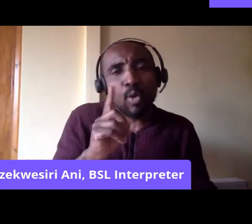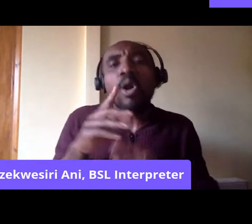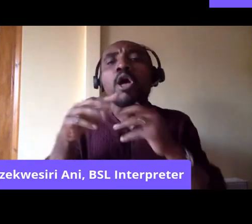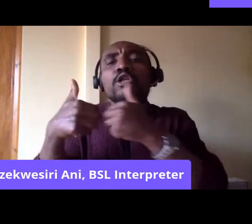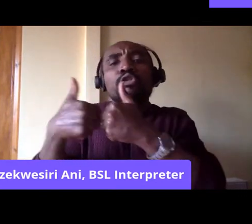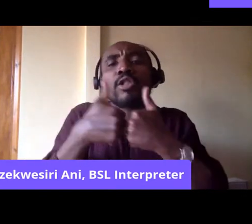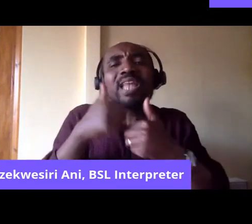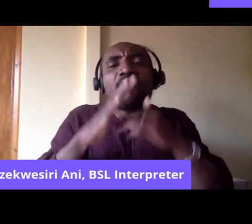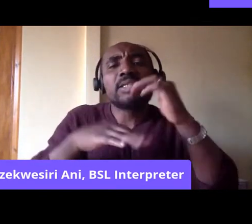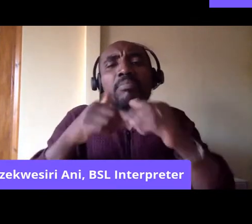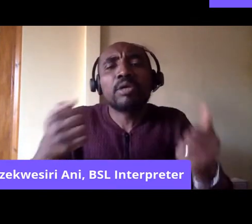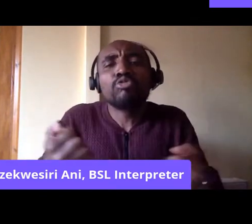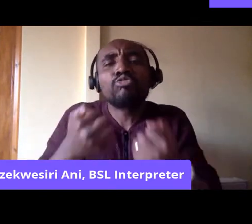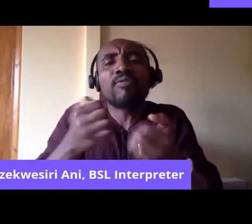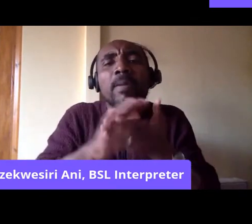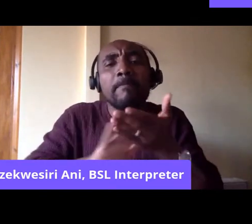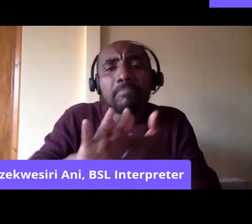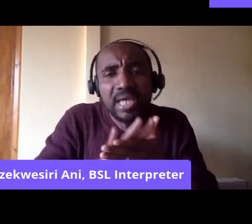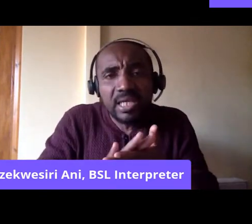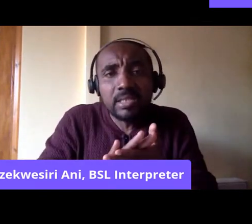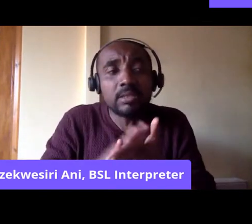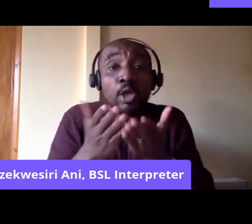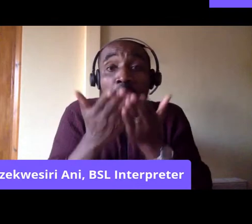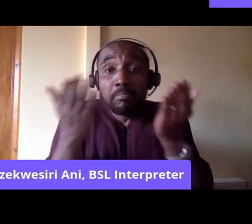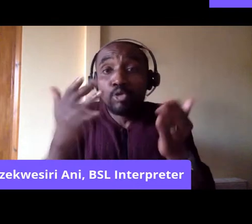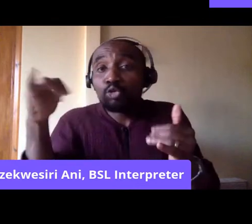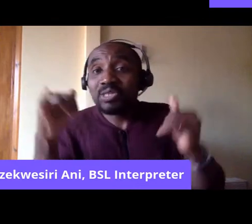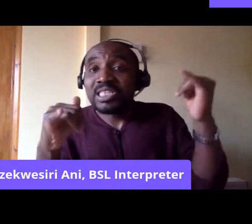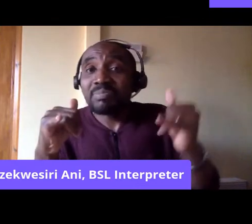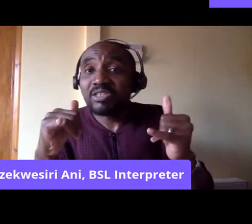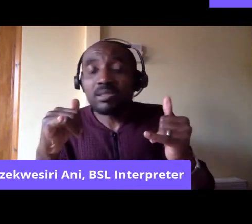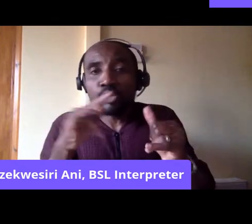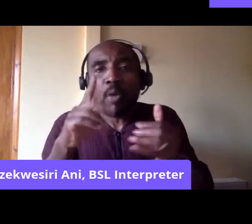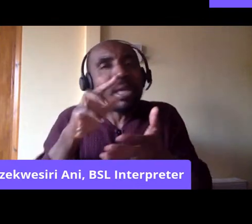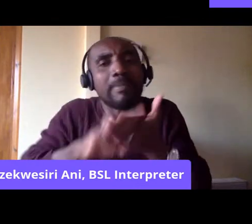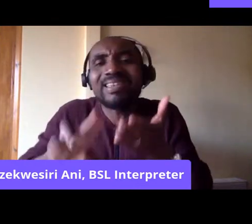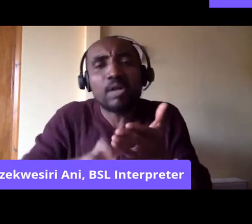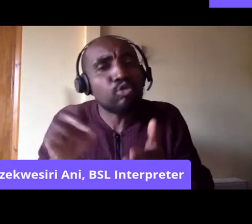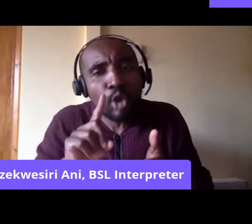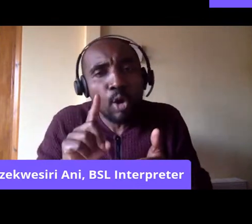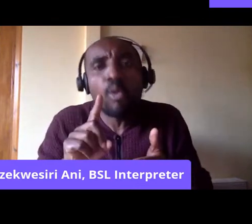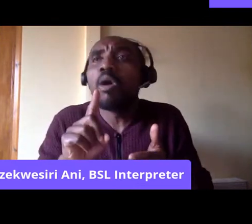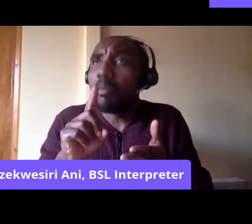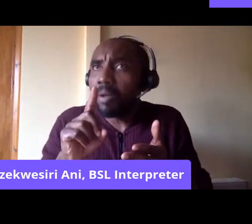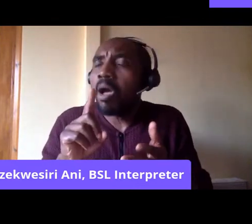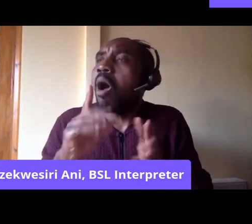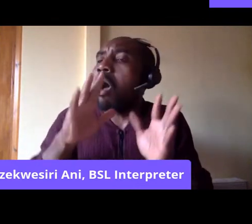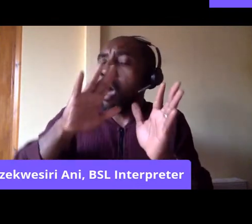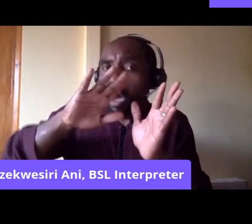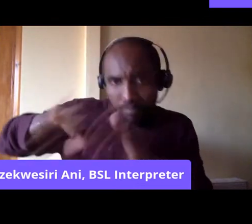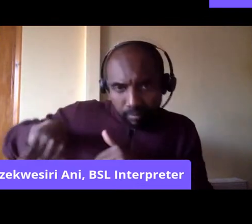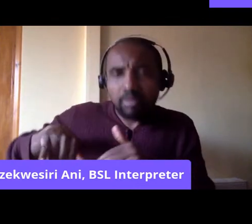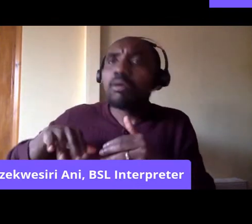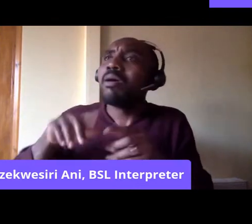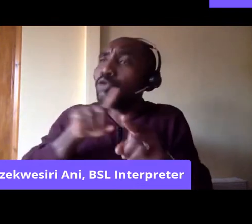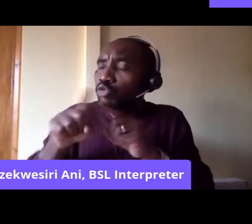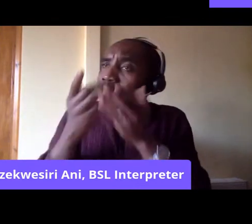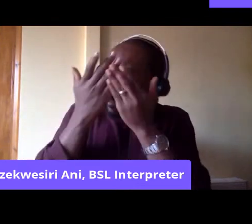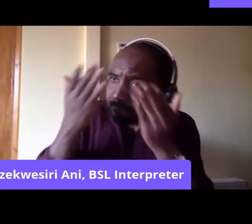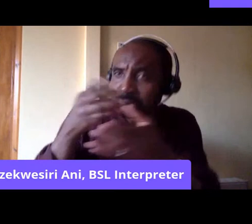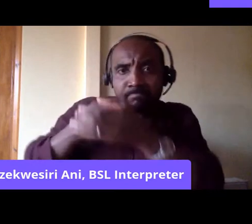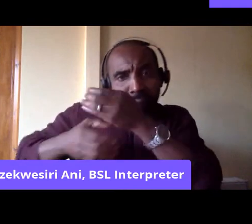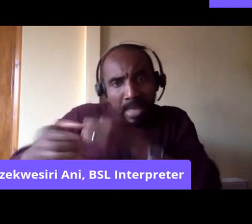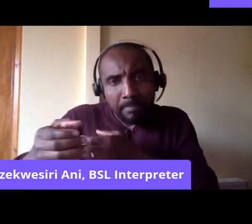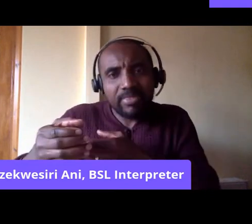means overcoming mutual suspicion, not naturalising it. So what that means is that it's never been easy in the first